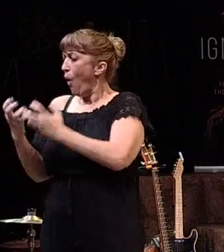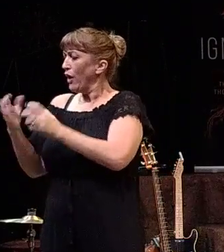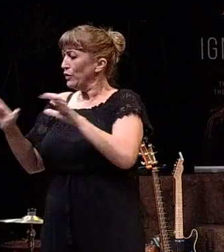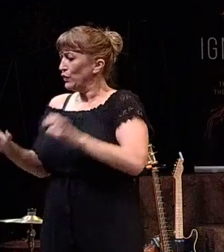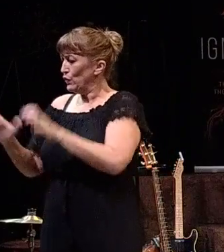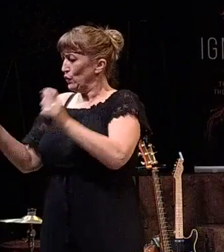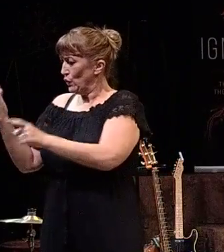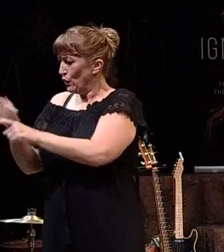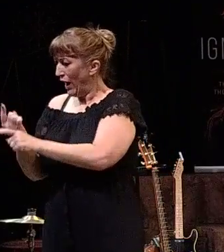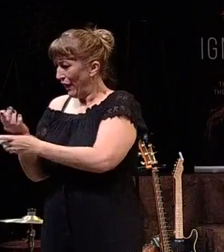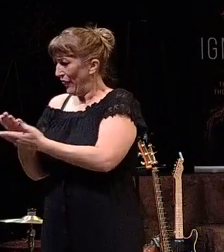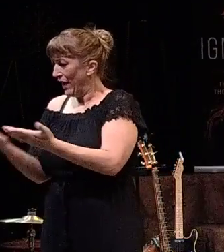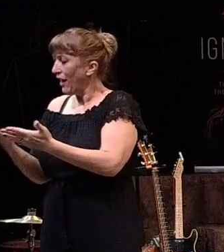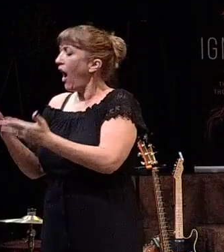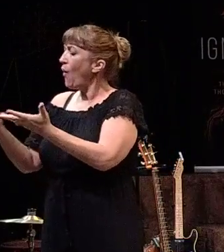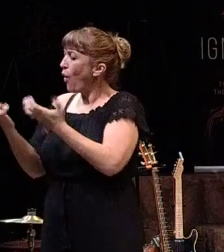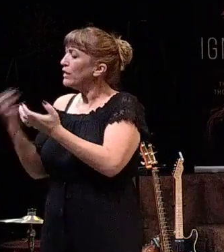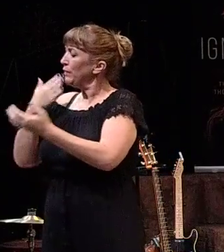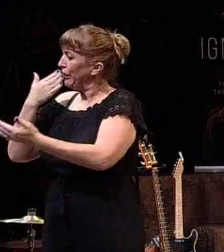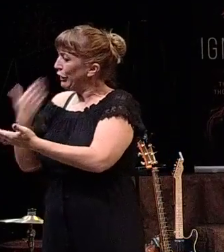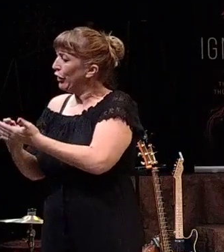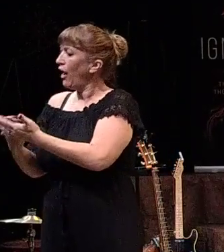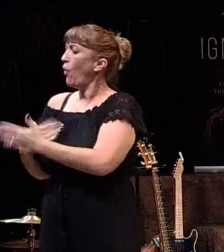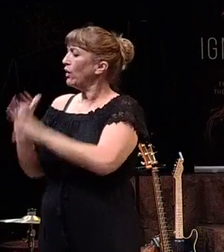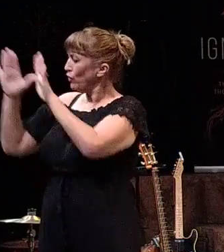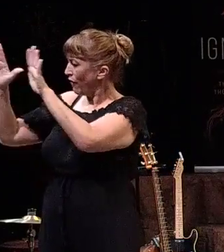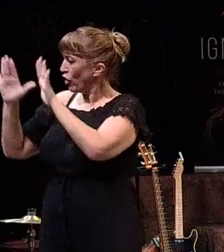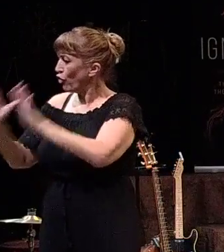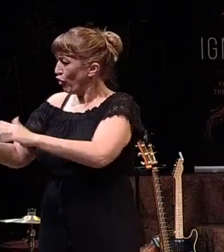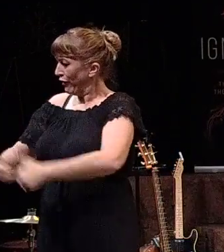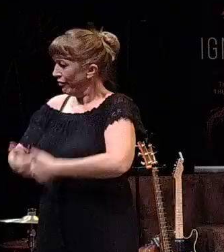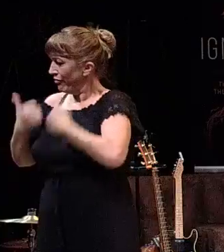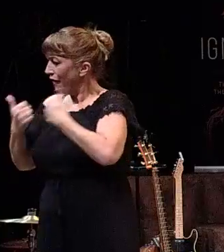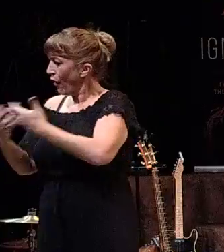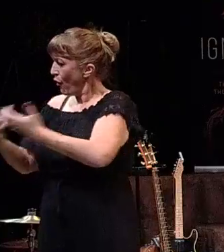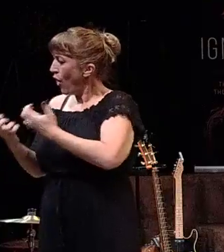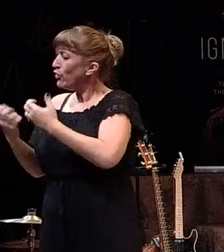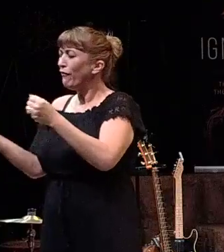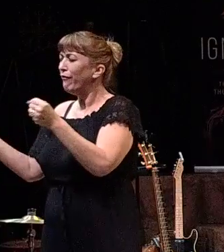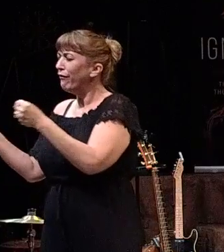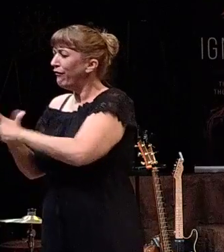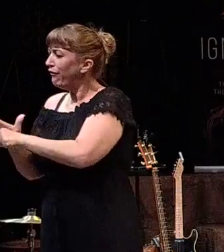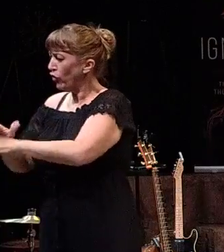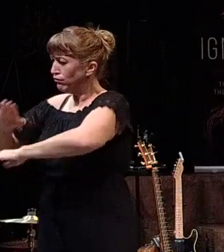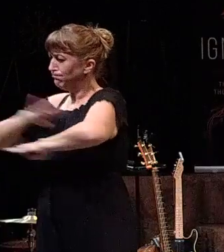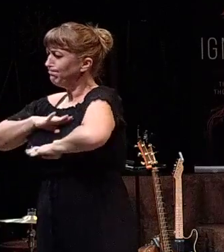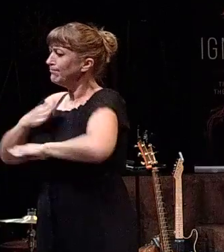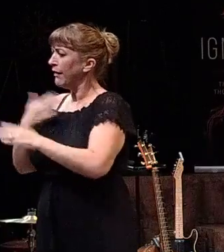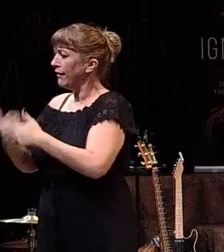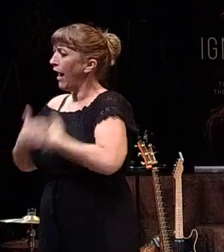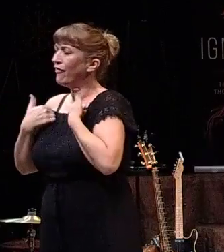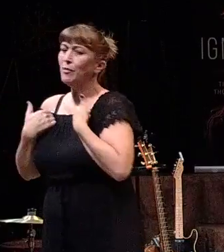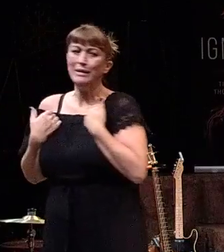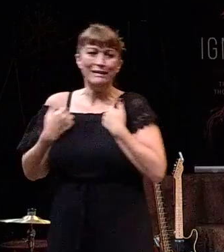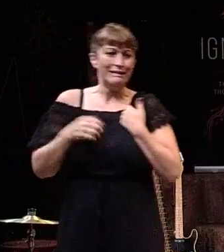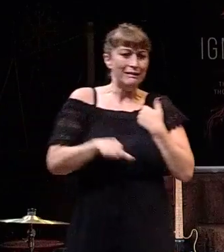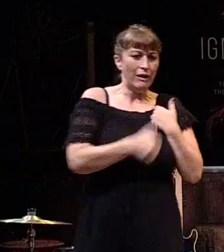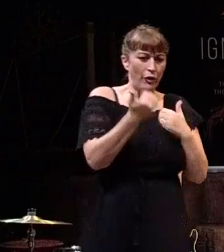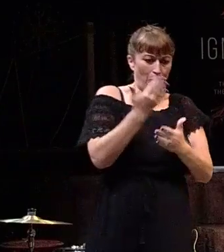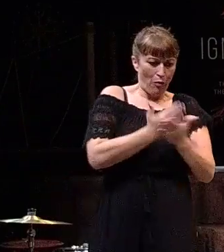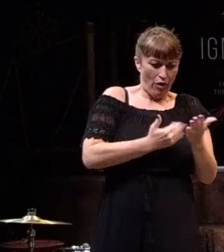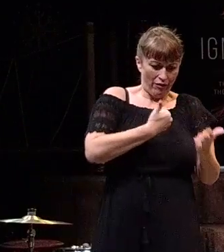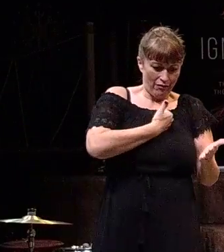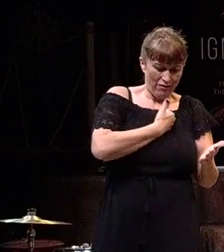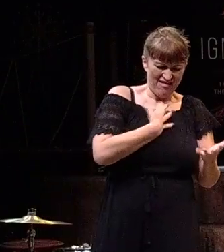right. I want to be good. I want to have a great life. I want to have a life to the full. And then there's the other side of you that says, Well,